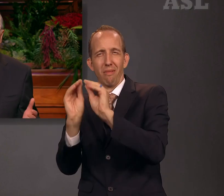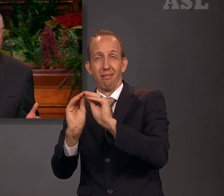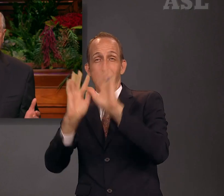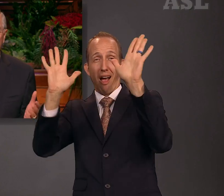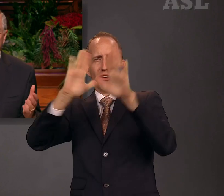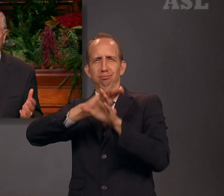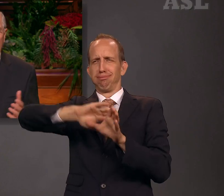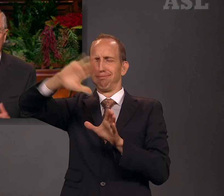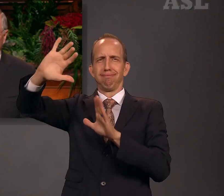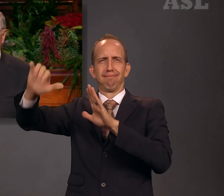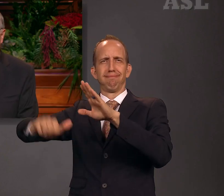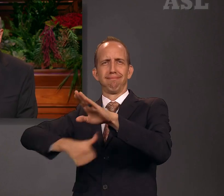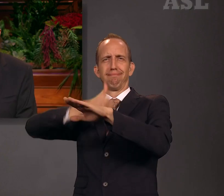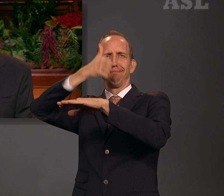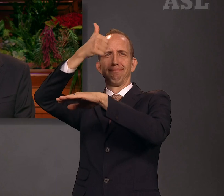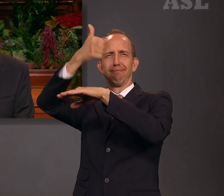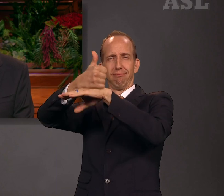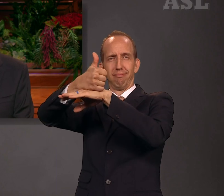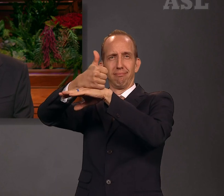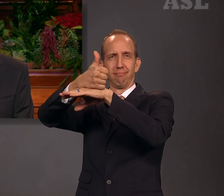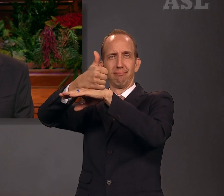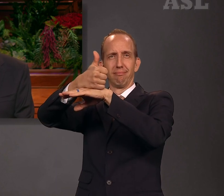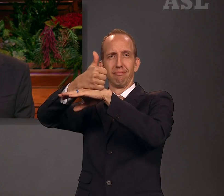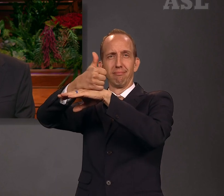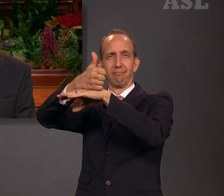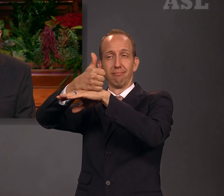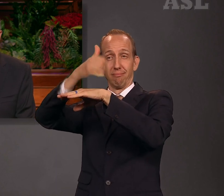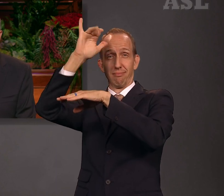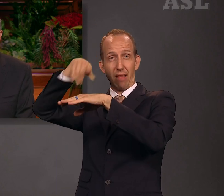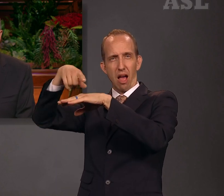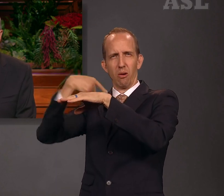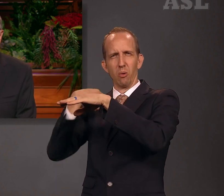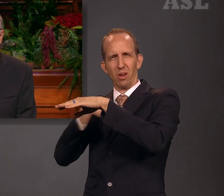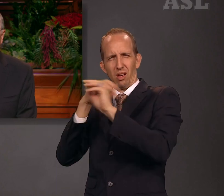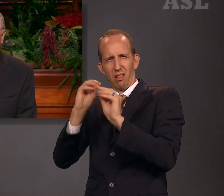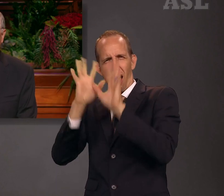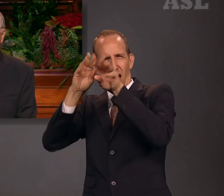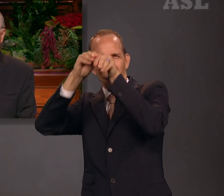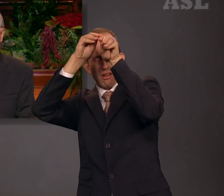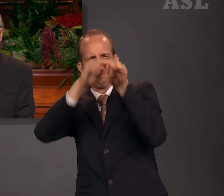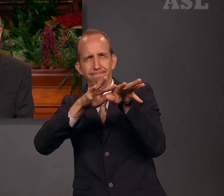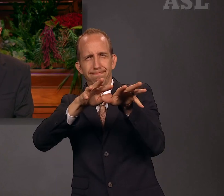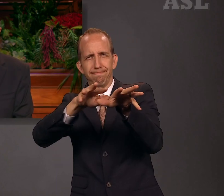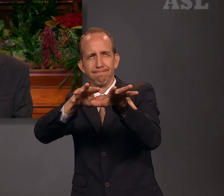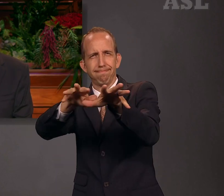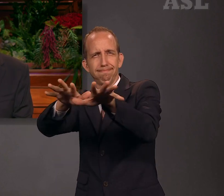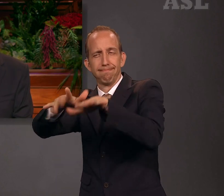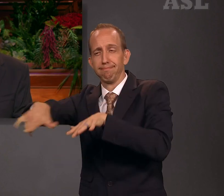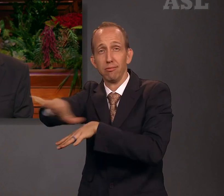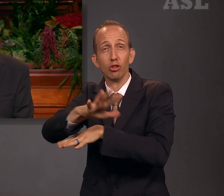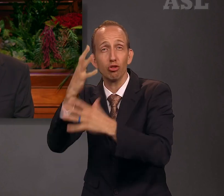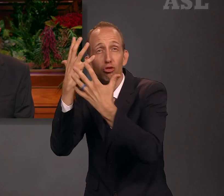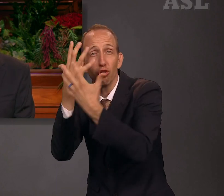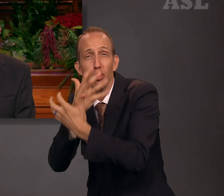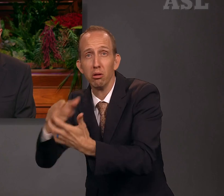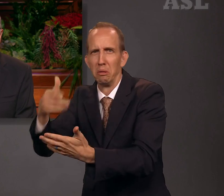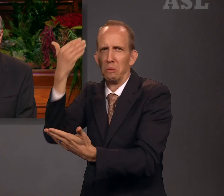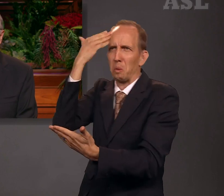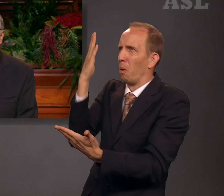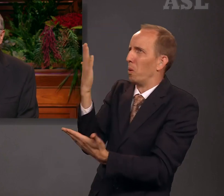powerful gift of the Holy Ghost, we will be a shining light on the hill as the somber shades